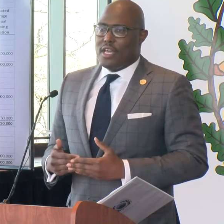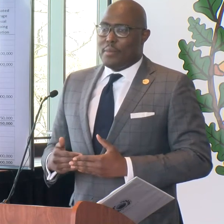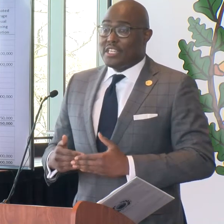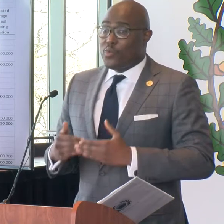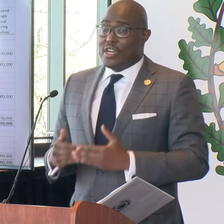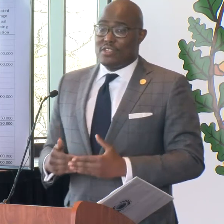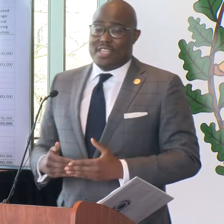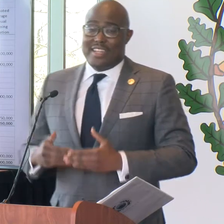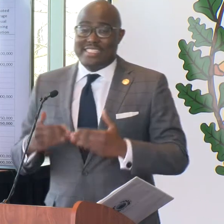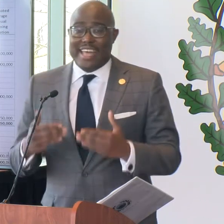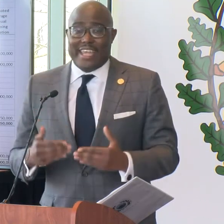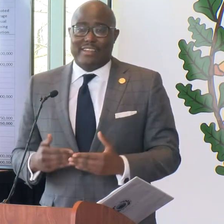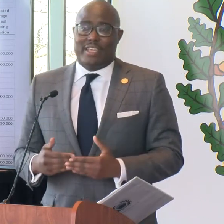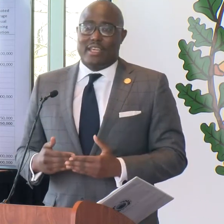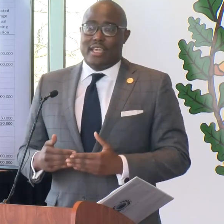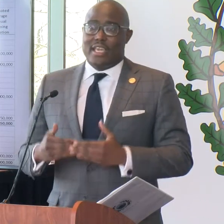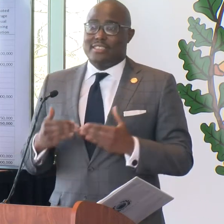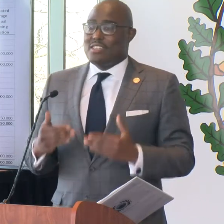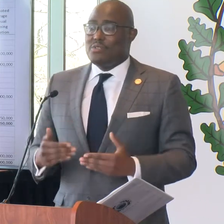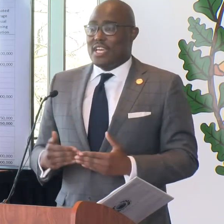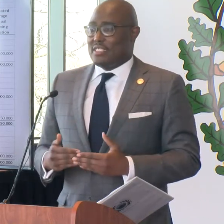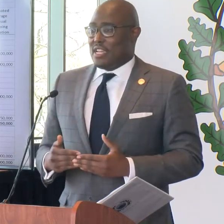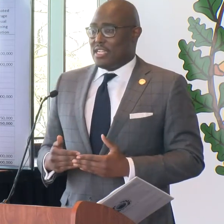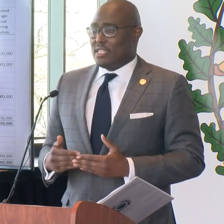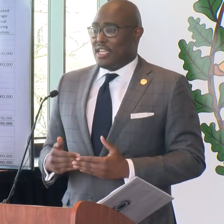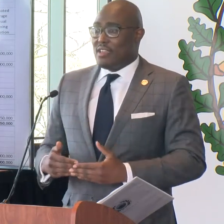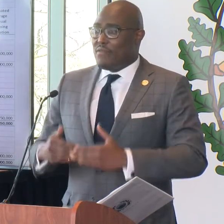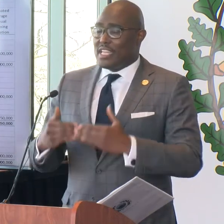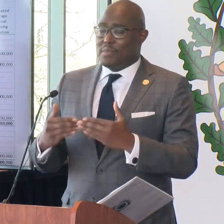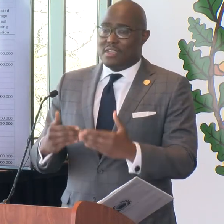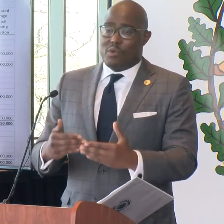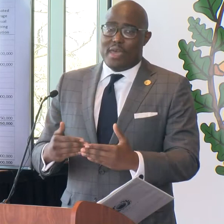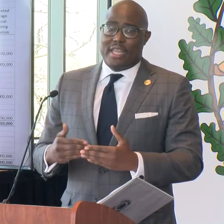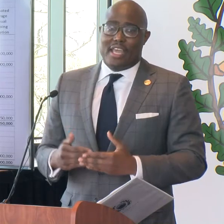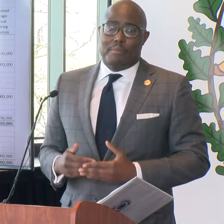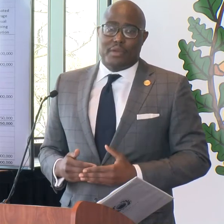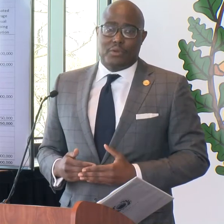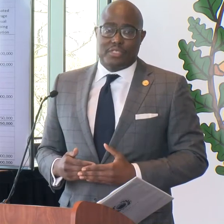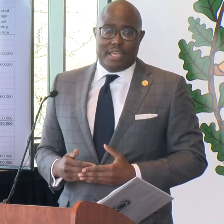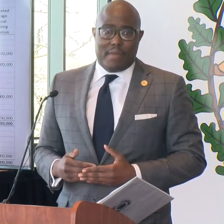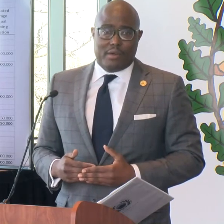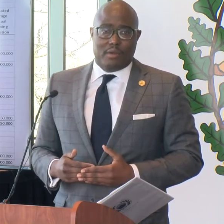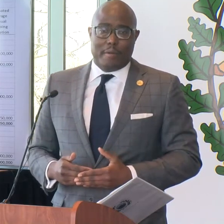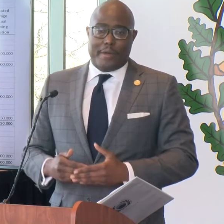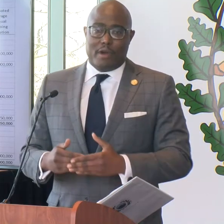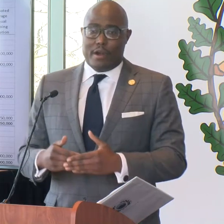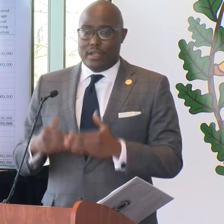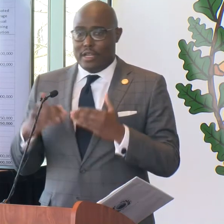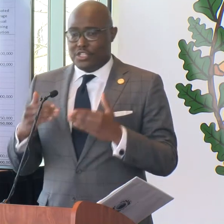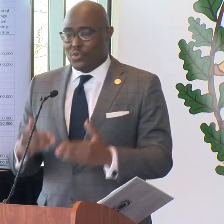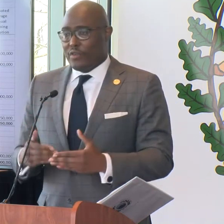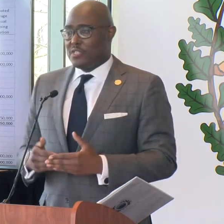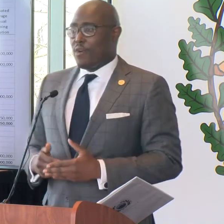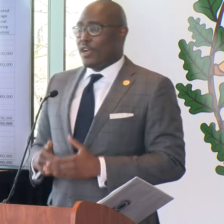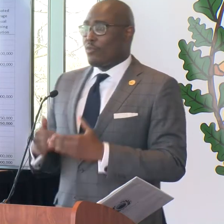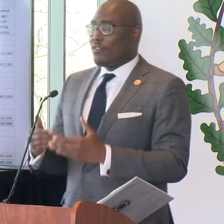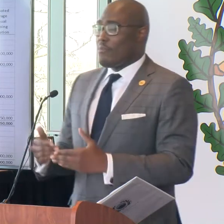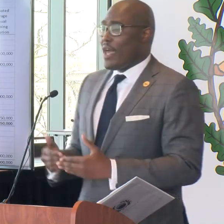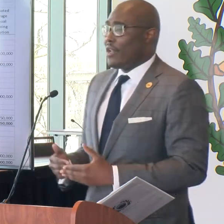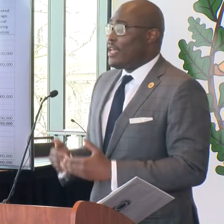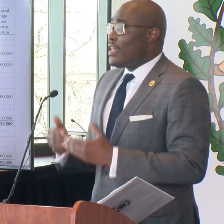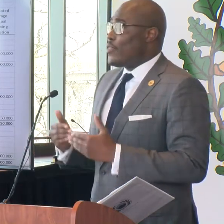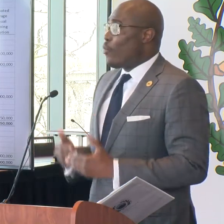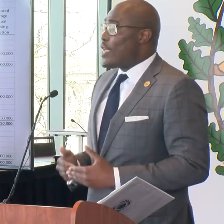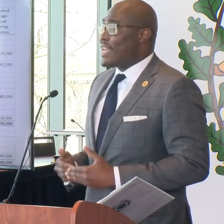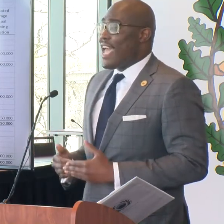partners, because we understand that cycling is the new destination. And the investments that we're making now in Pinnacle State Mountain Park, Two Rivers Park, and